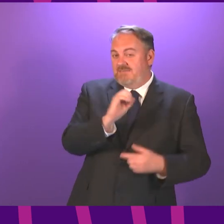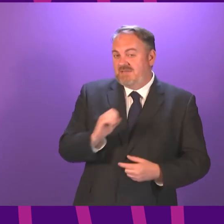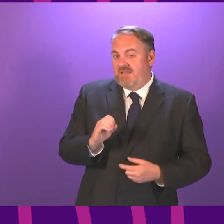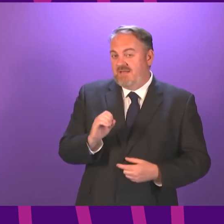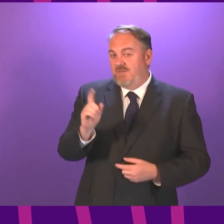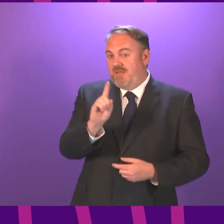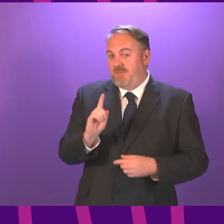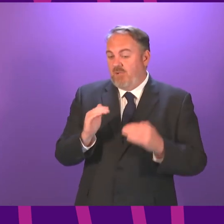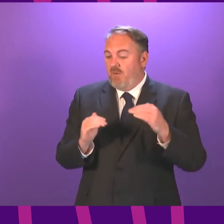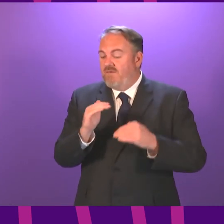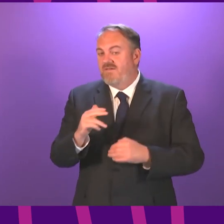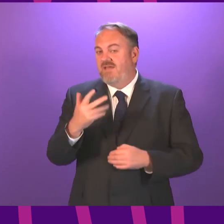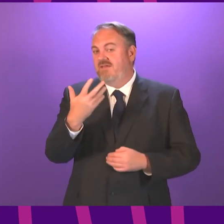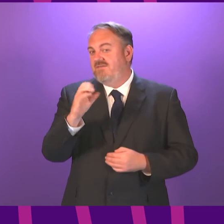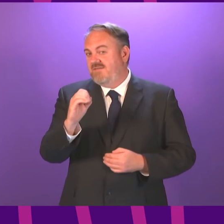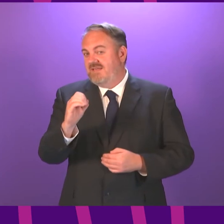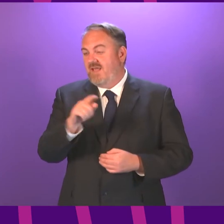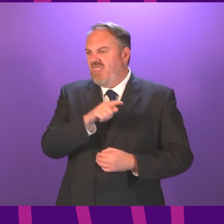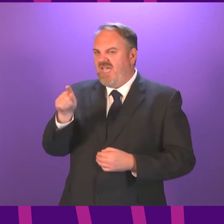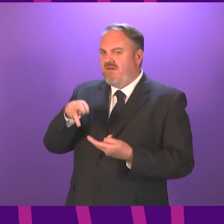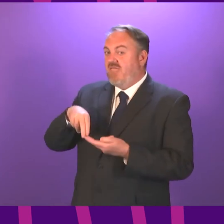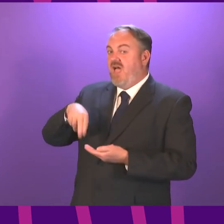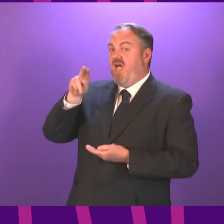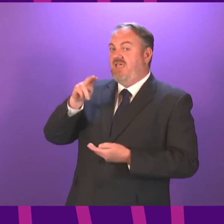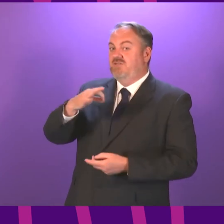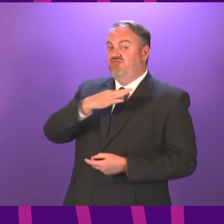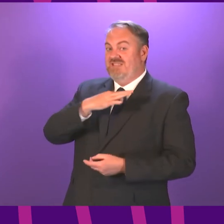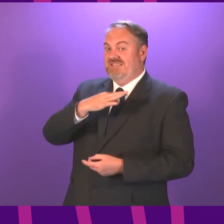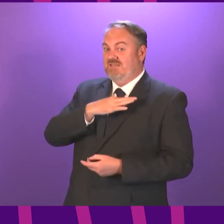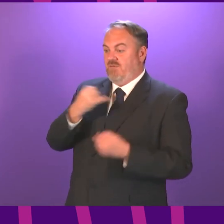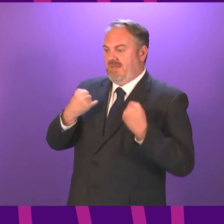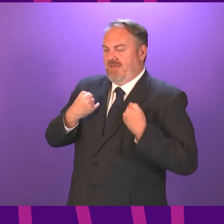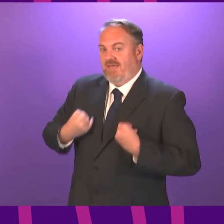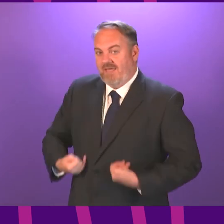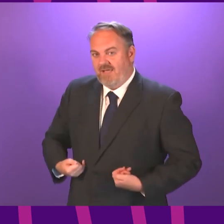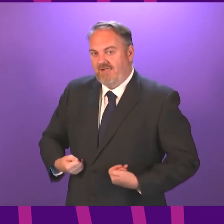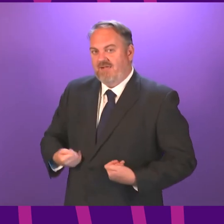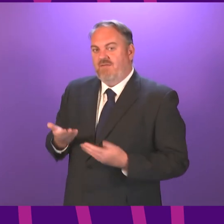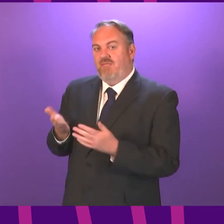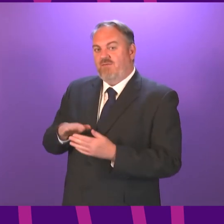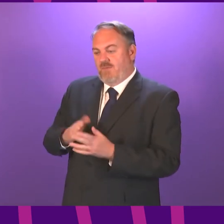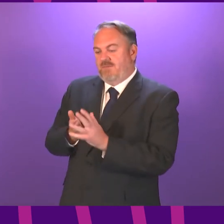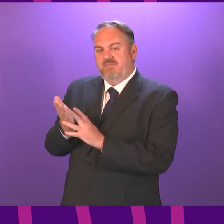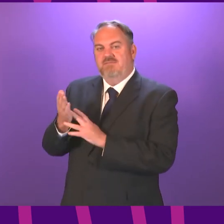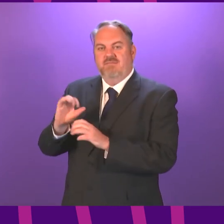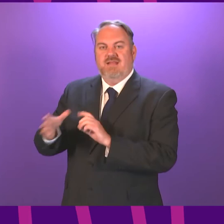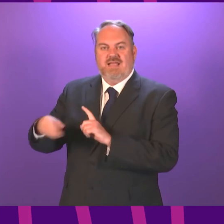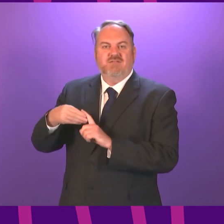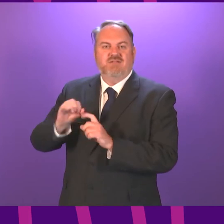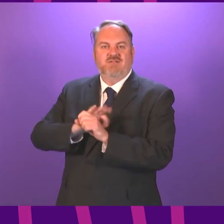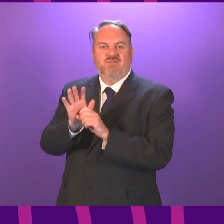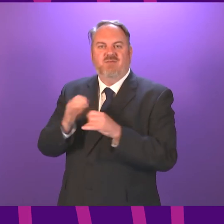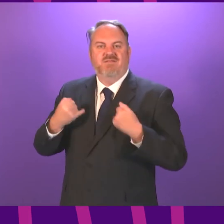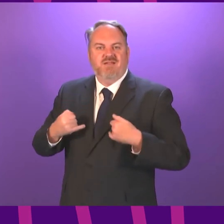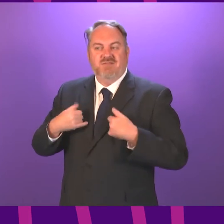these are the age groups most at risk of falling seriously ill if they get the virus. As I indicated last week, it does appear that